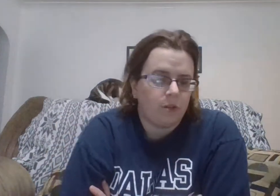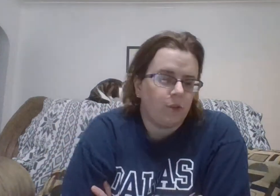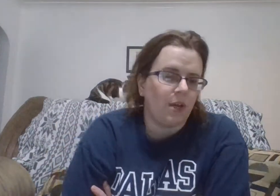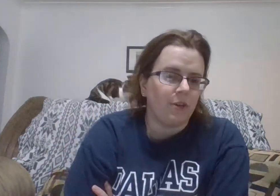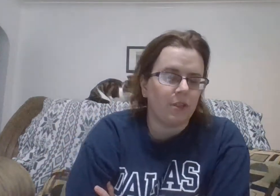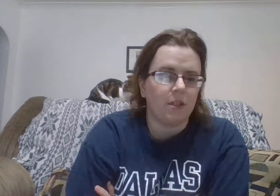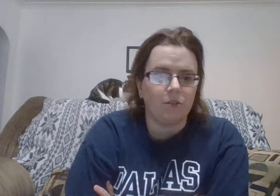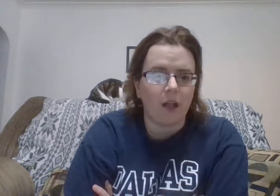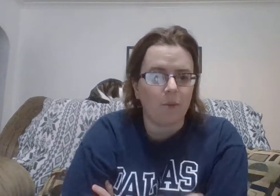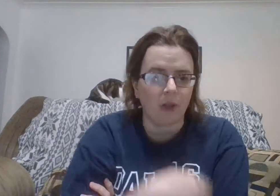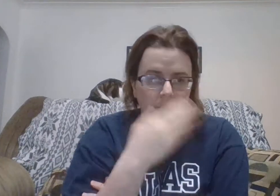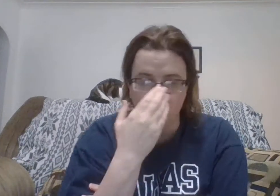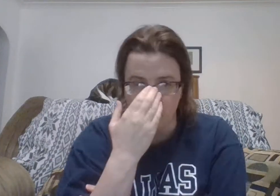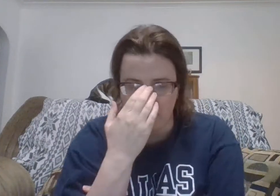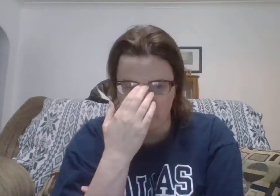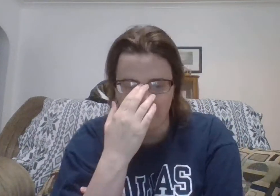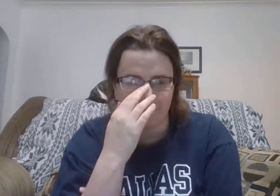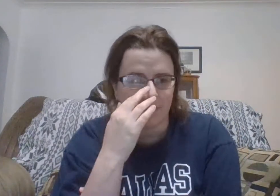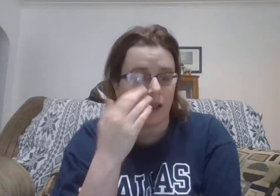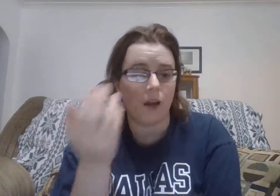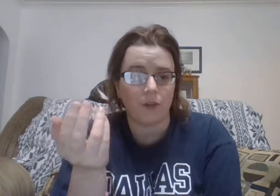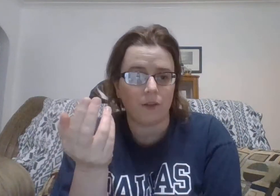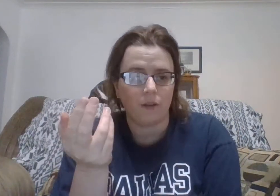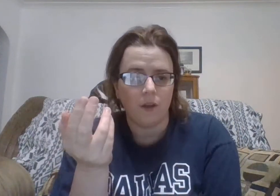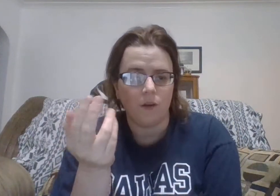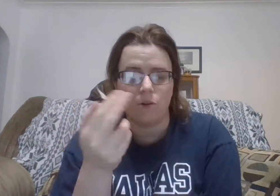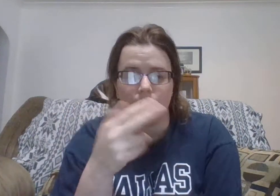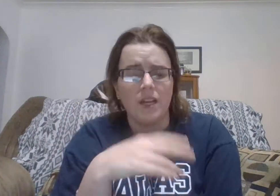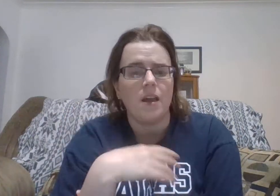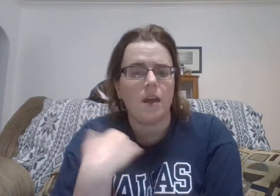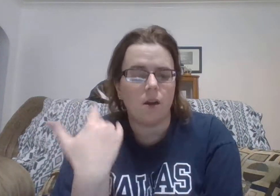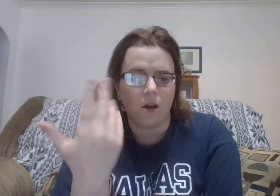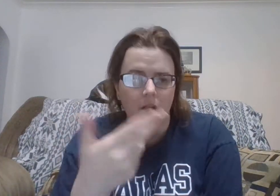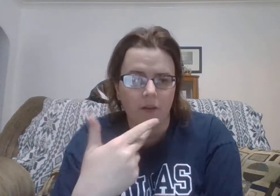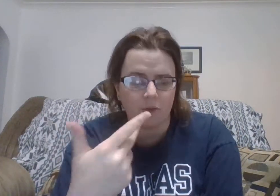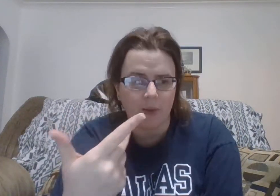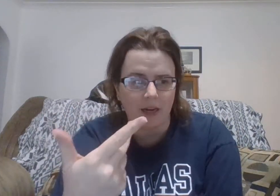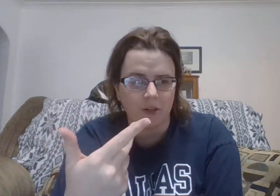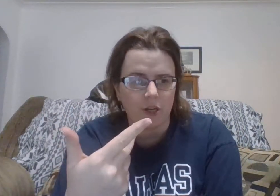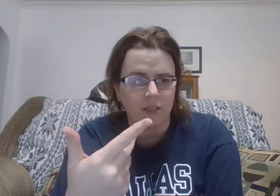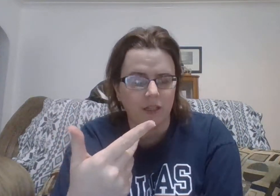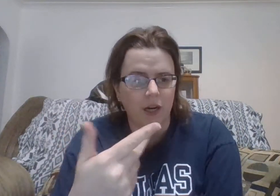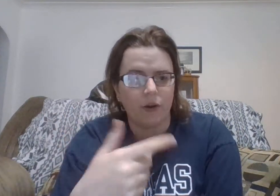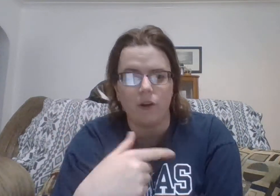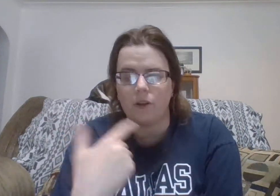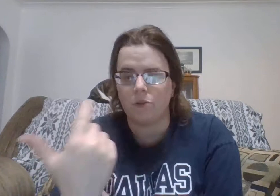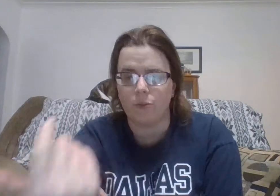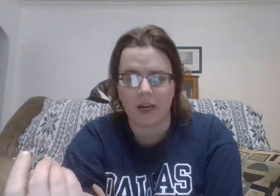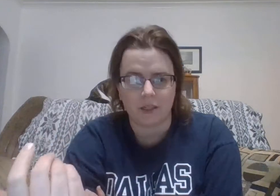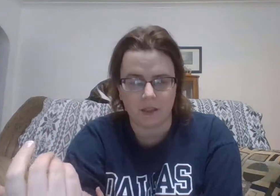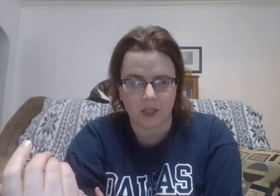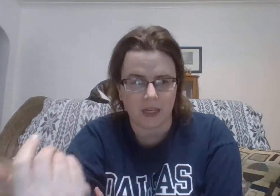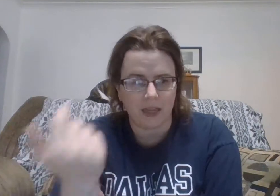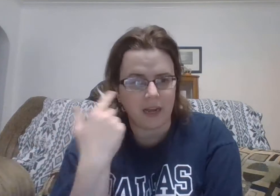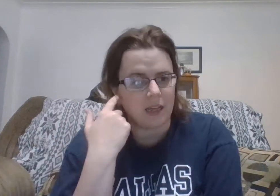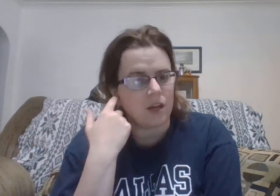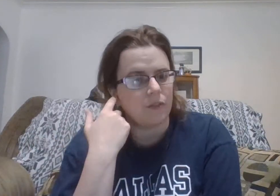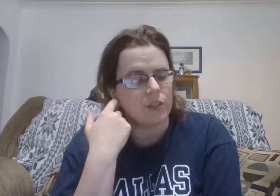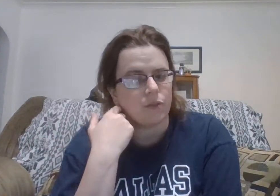17 there's a lot of blame to go around a lot of it of course it all comes back to jason garrett it all comes back to scott lenahan the offensive